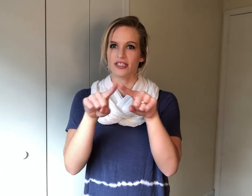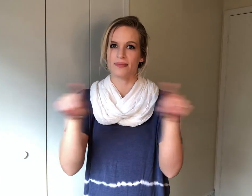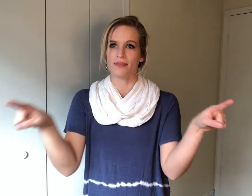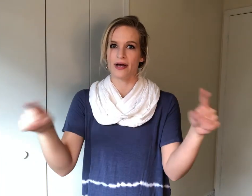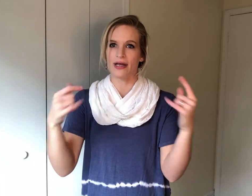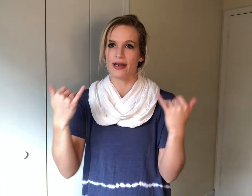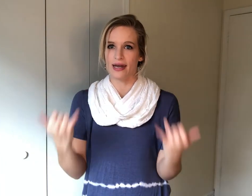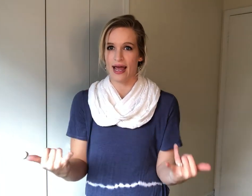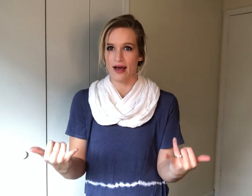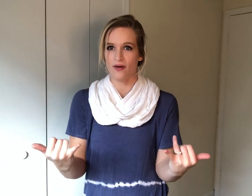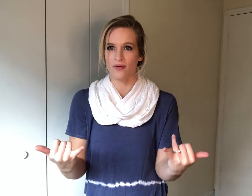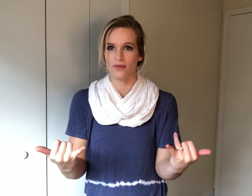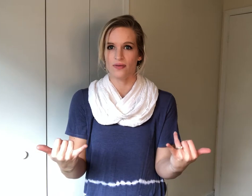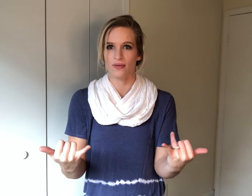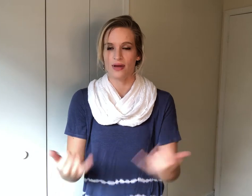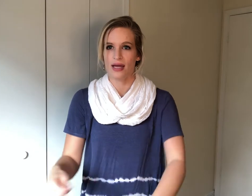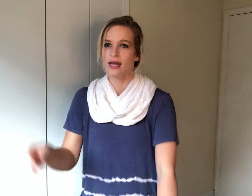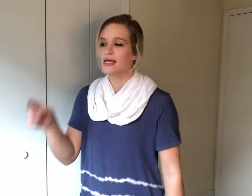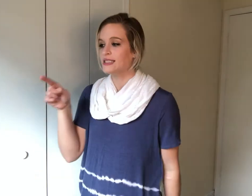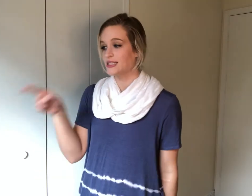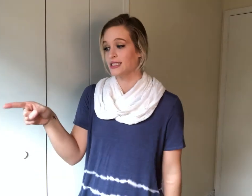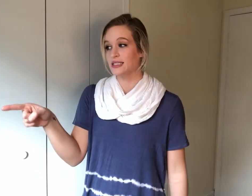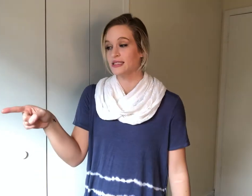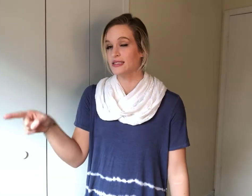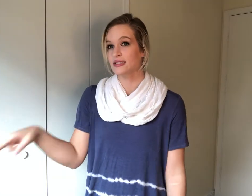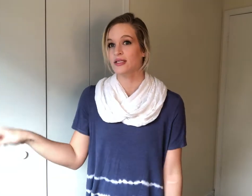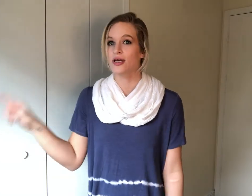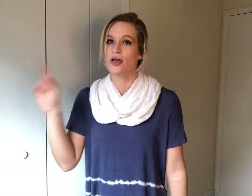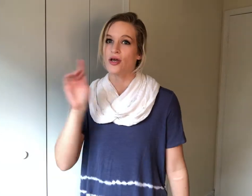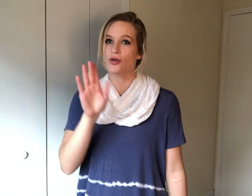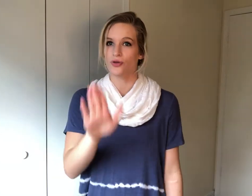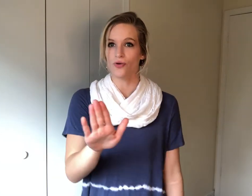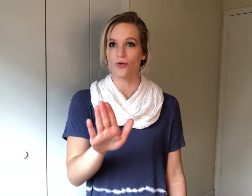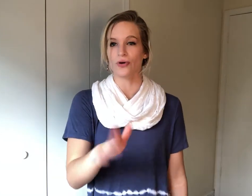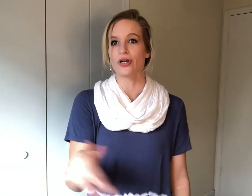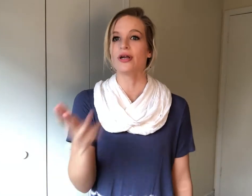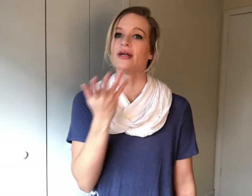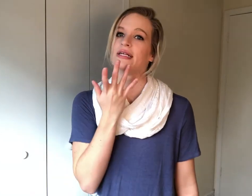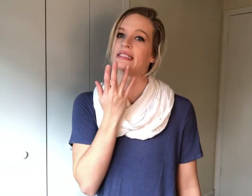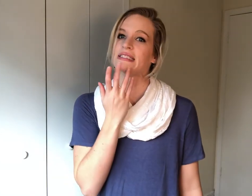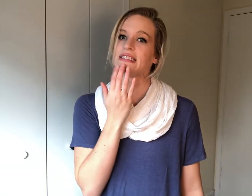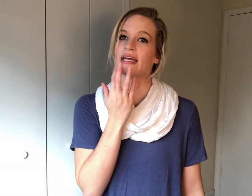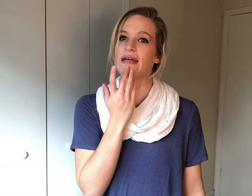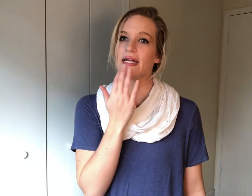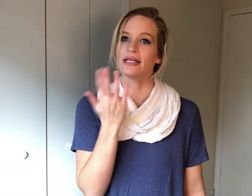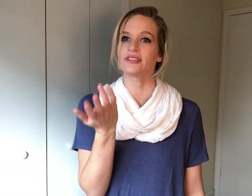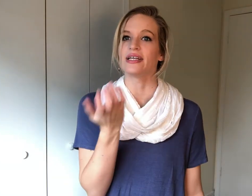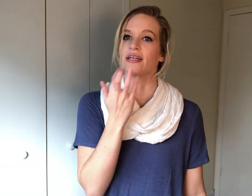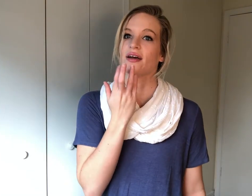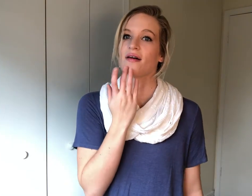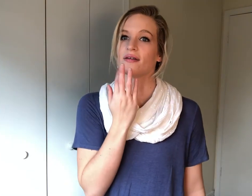but now she's your shade so I did color